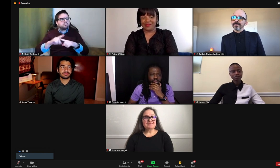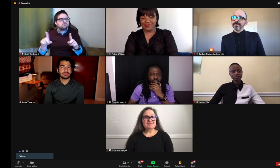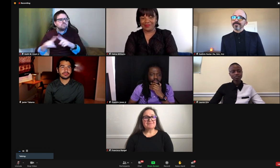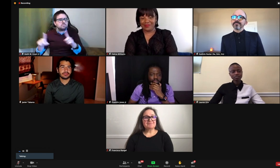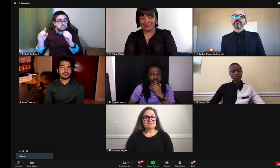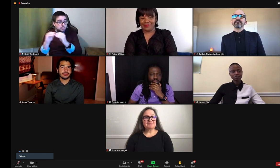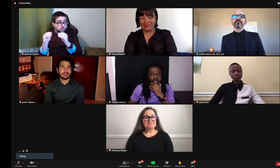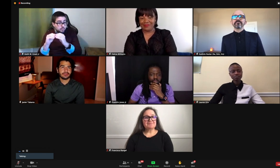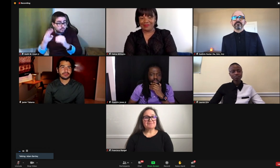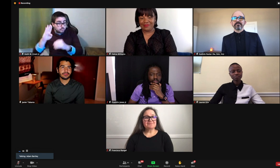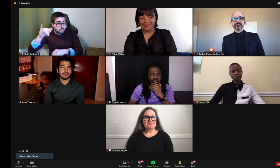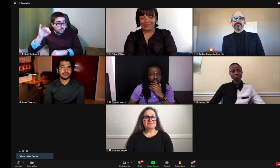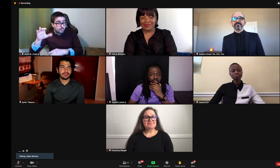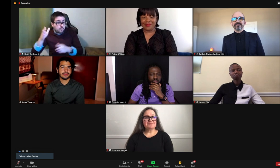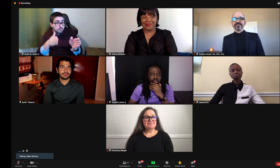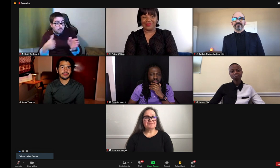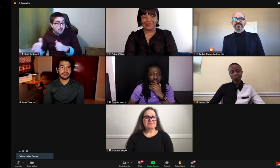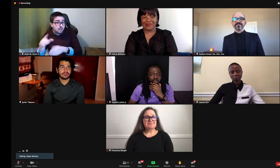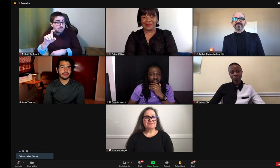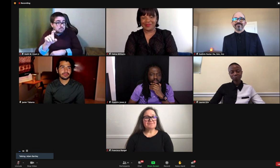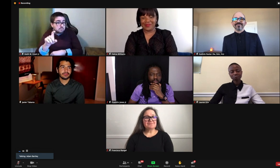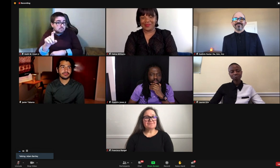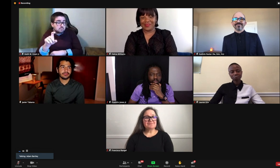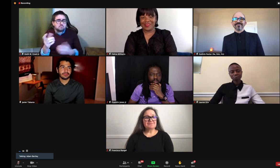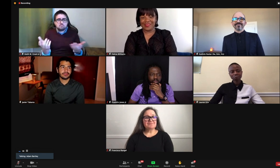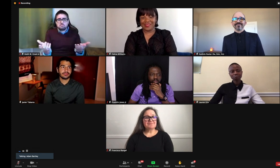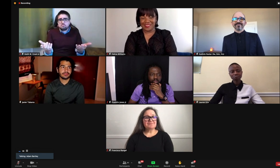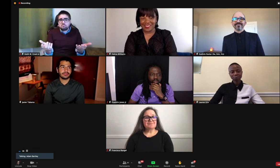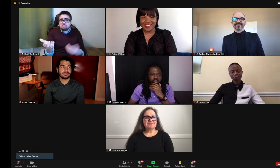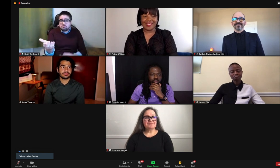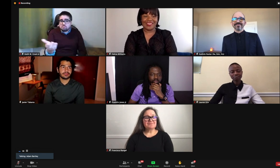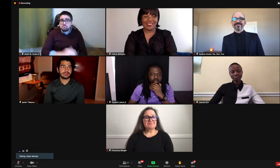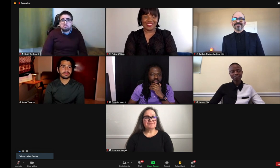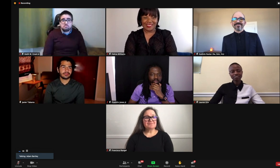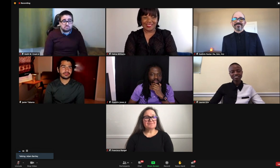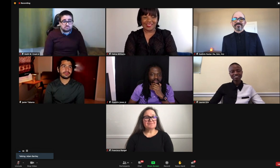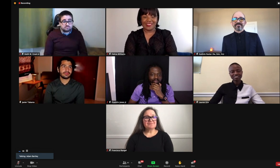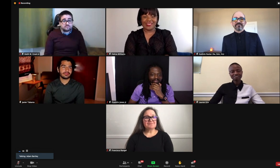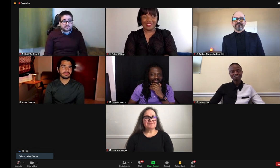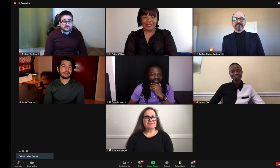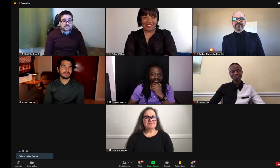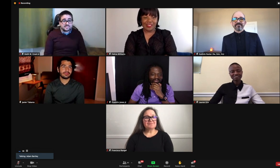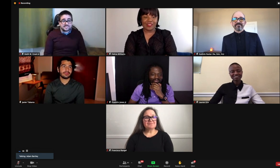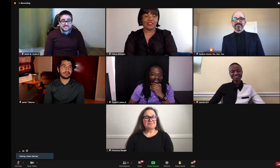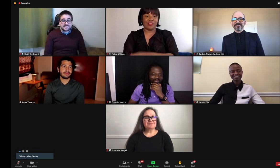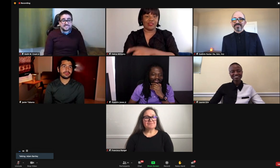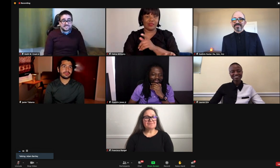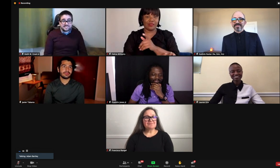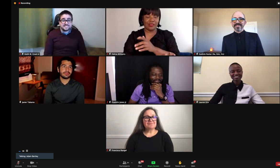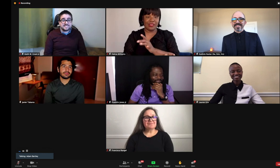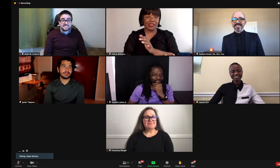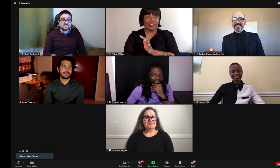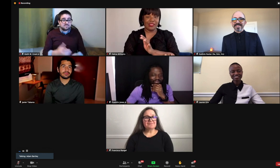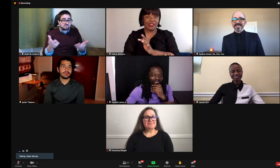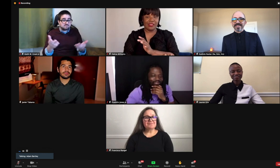So with upcoming books, do you expect to have the same centers and on-screen talent, or are you going to be bringing in new BIPOC talent?